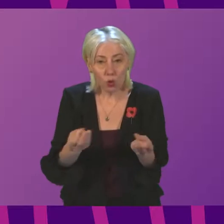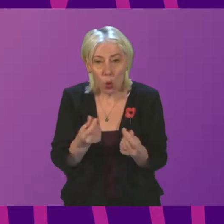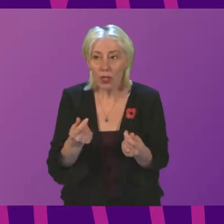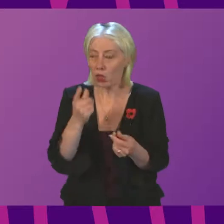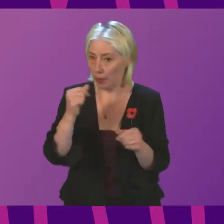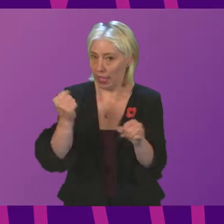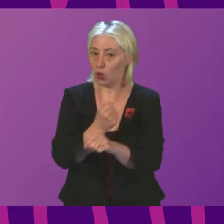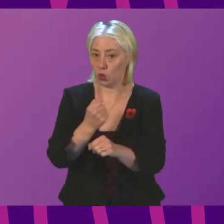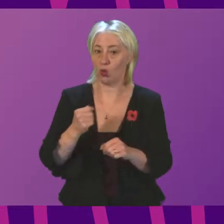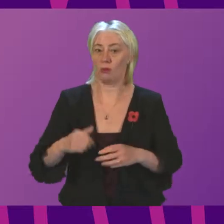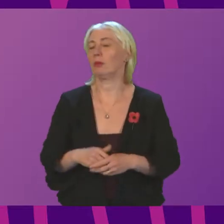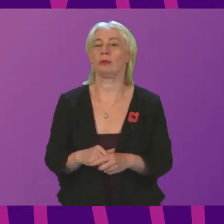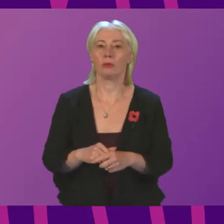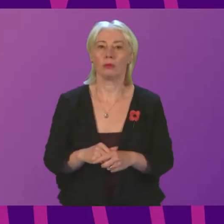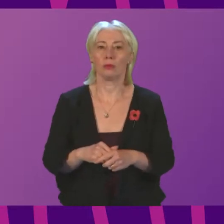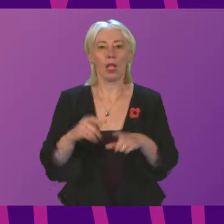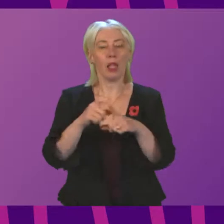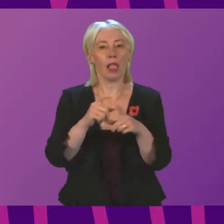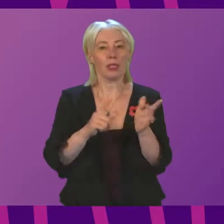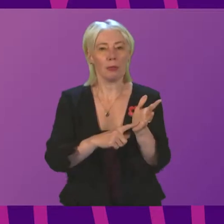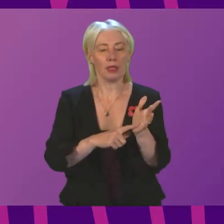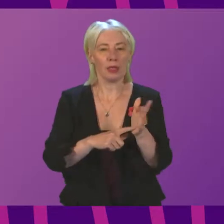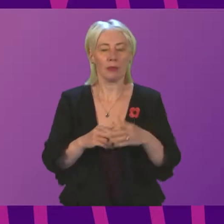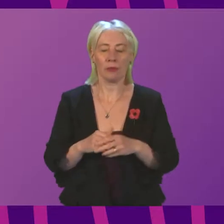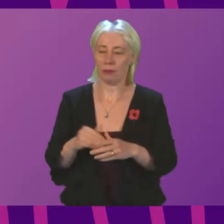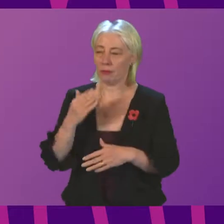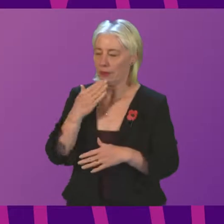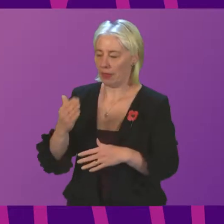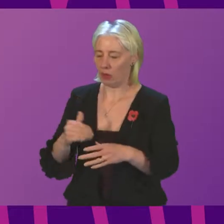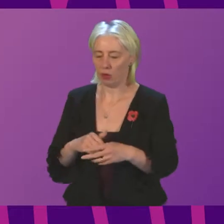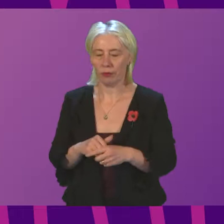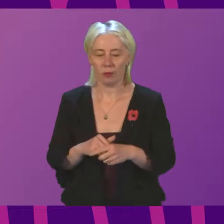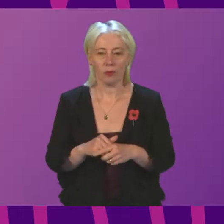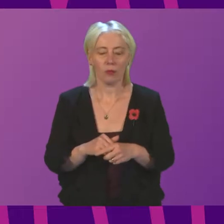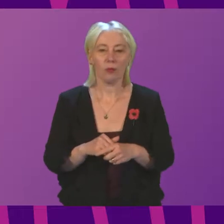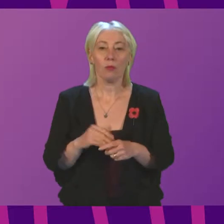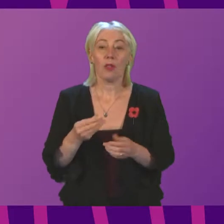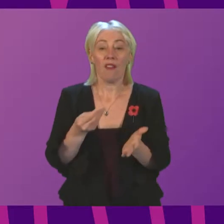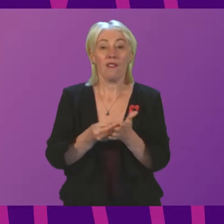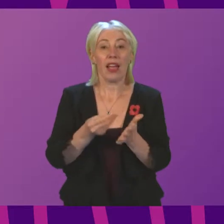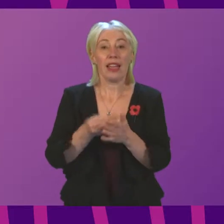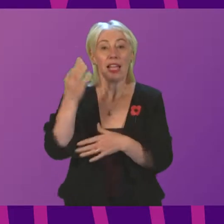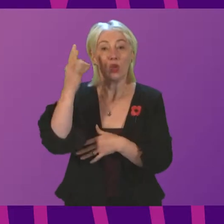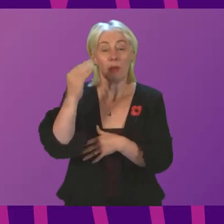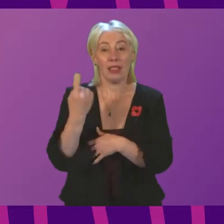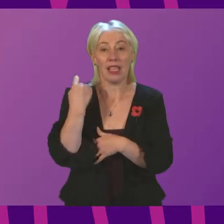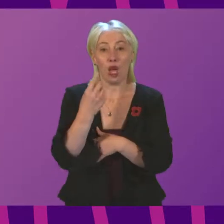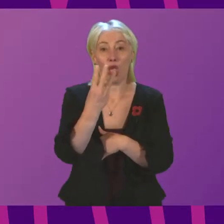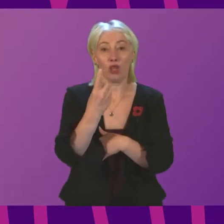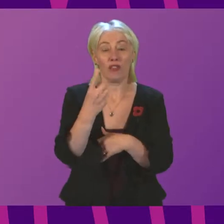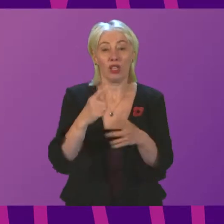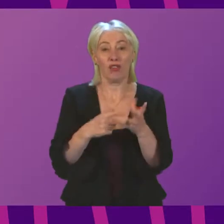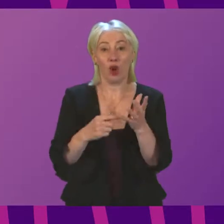activity. Douglas Lomsden. Thank you, Poseidon Officer. At the Finance Committee on the 31st of August,